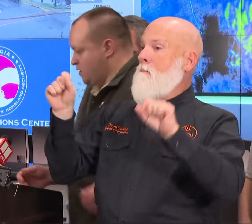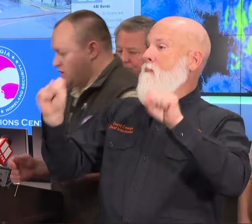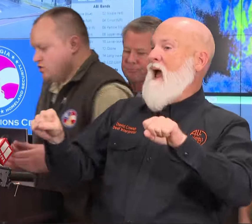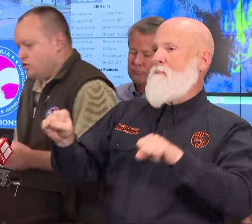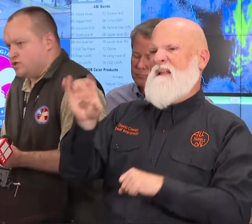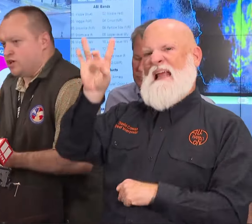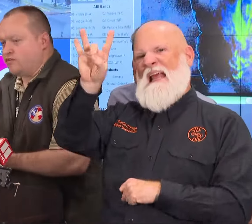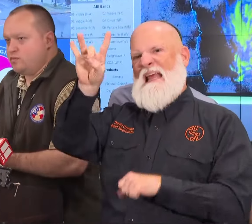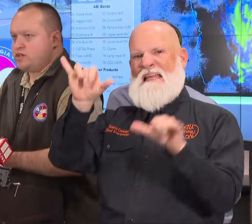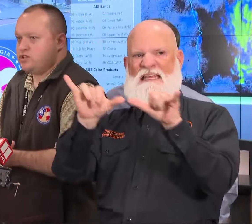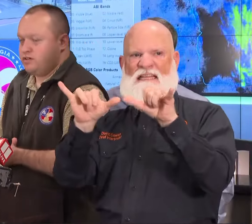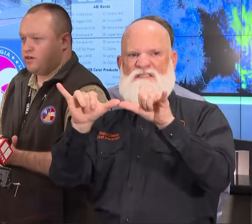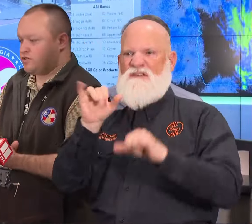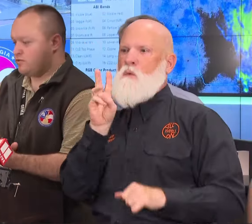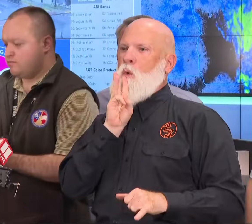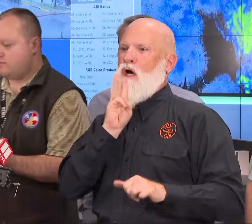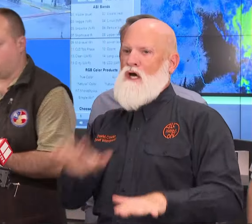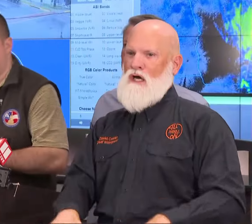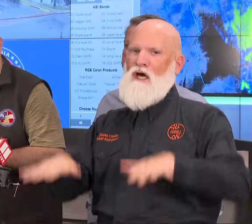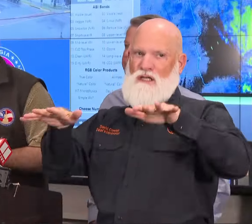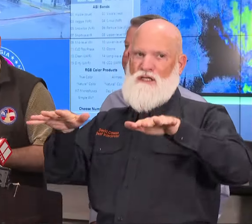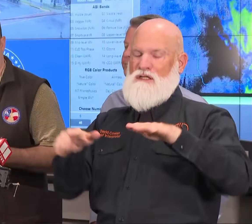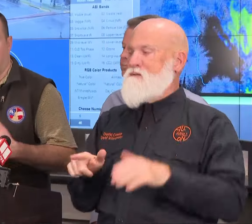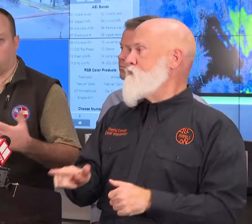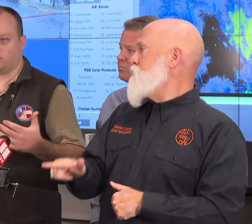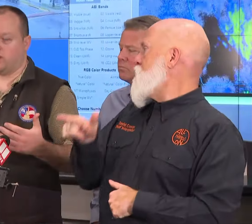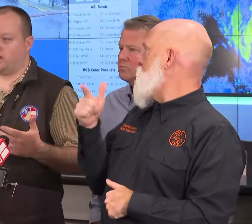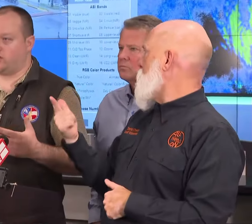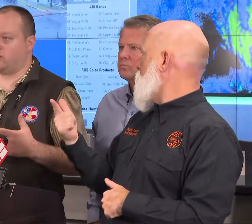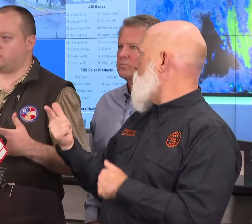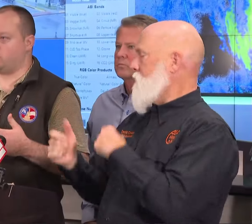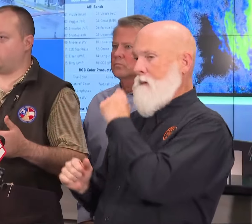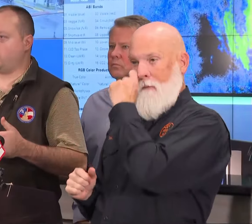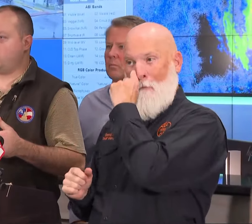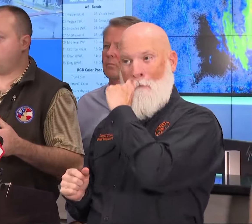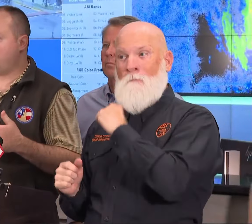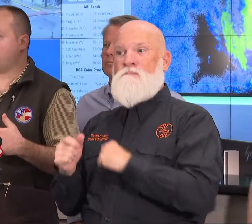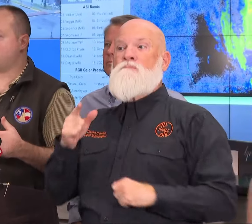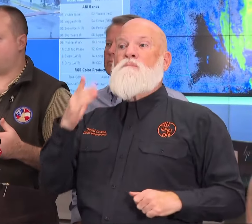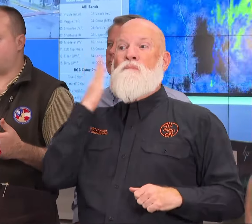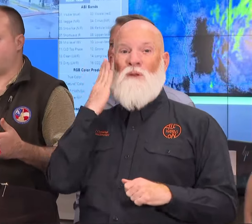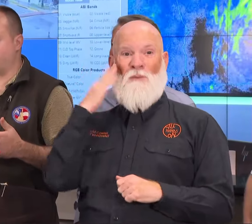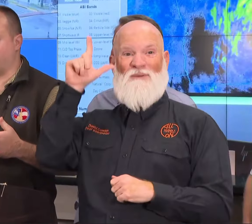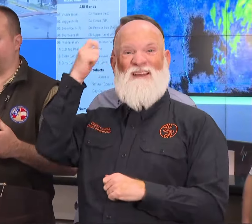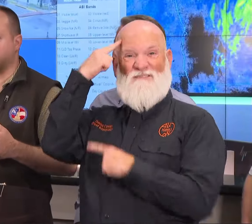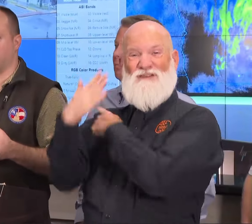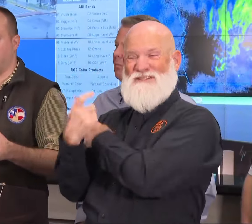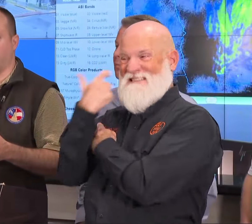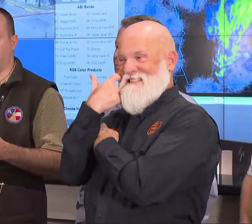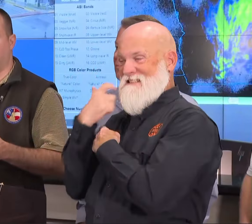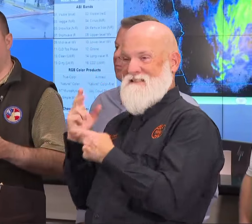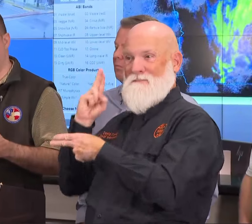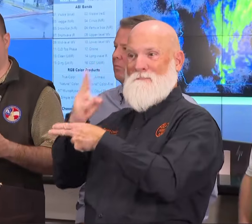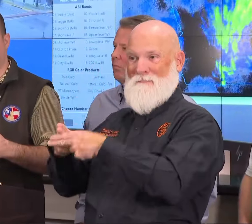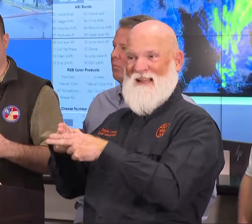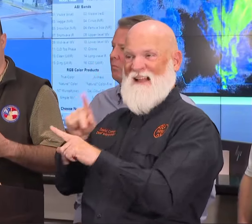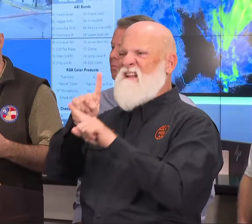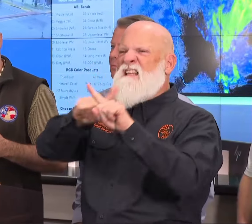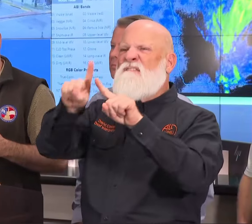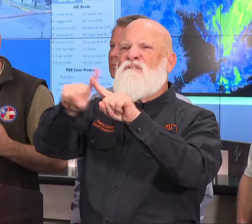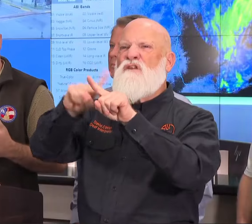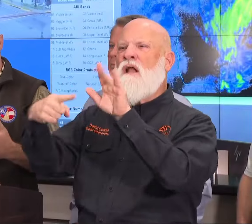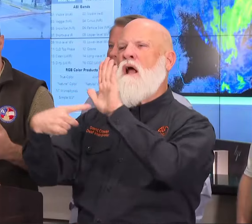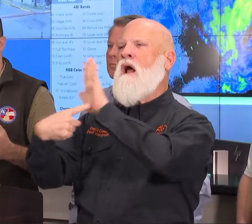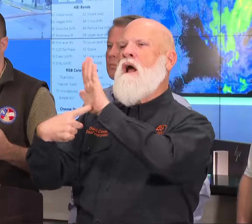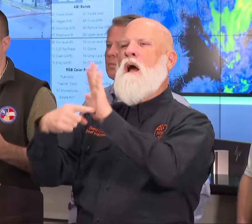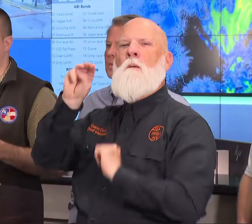weather? So as the Governor mentioned, there's some very reliable models that are showing a better scenario for us, and that would be reflected in